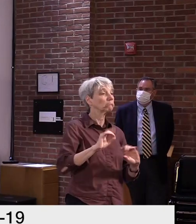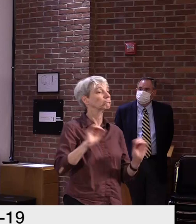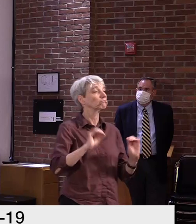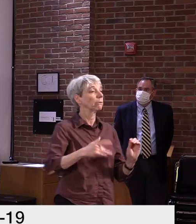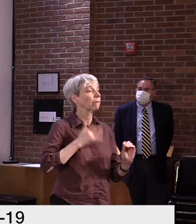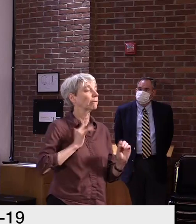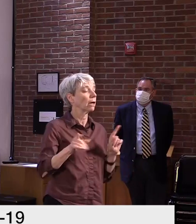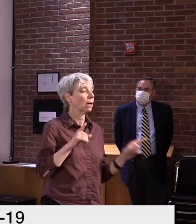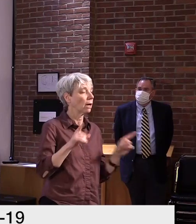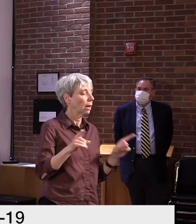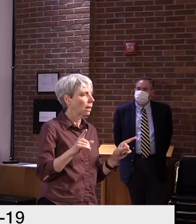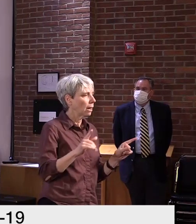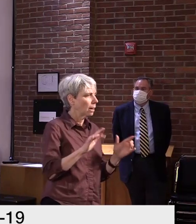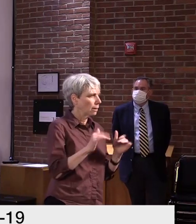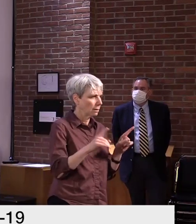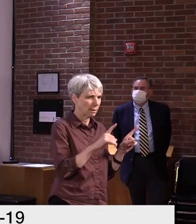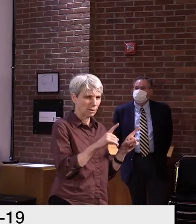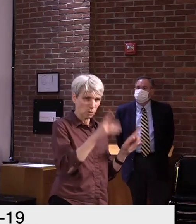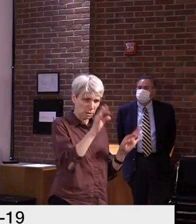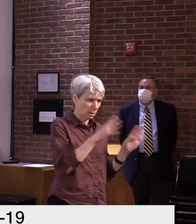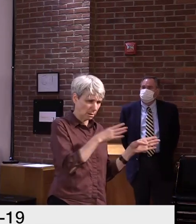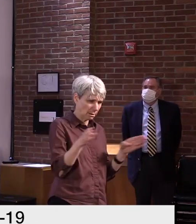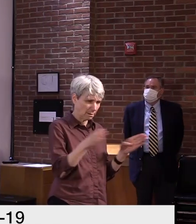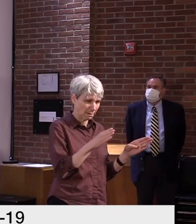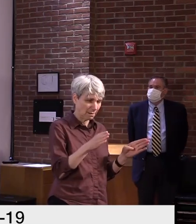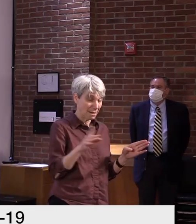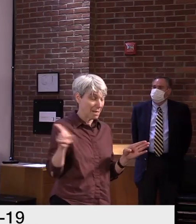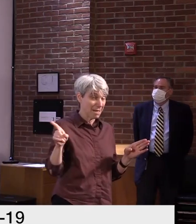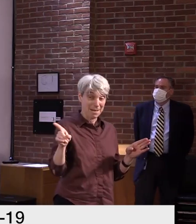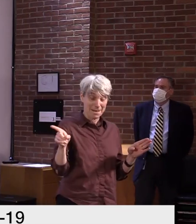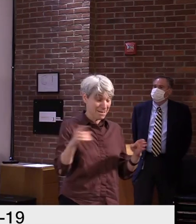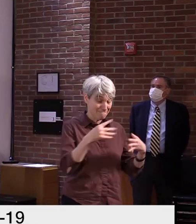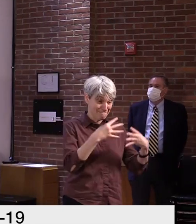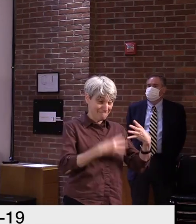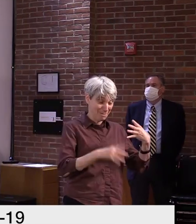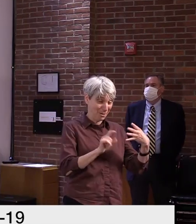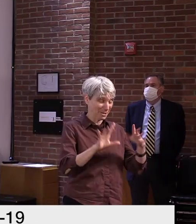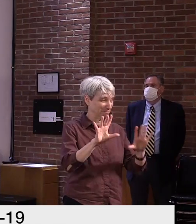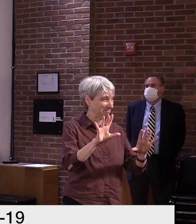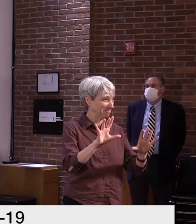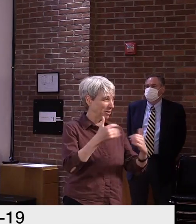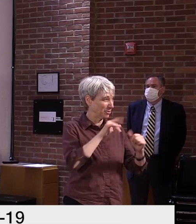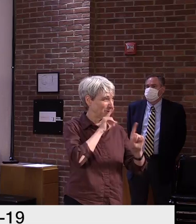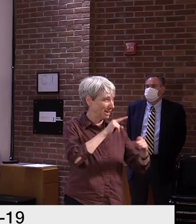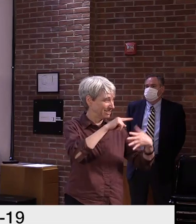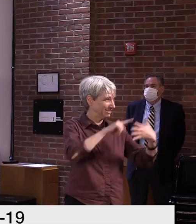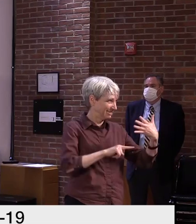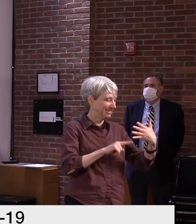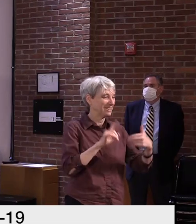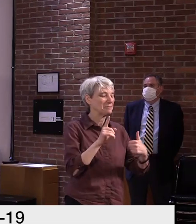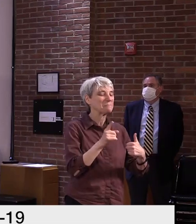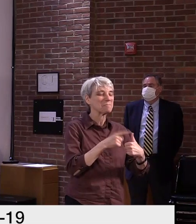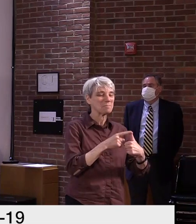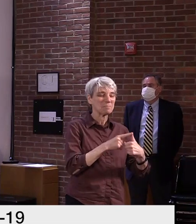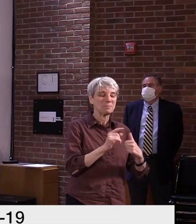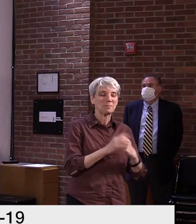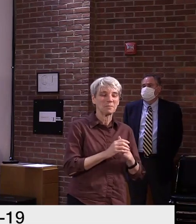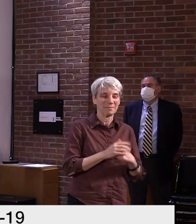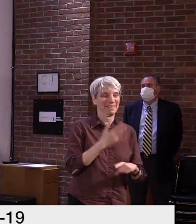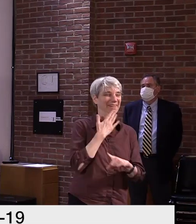There was a lot of questions. I'm hoping I can cover them. I can repeat that. So, so the, um,